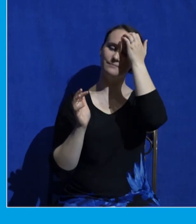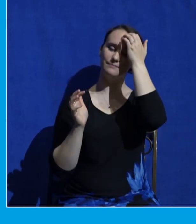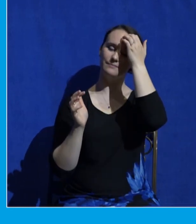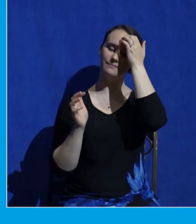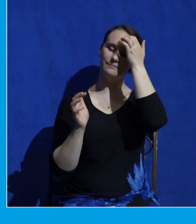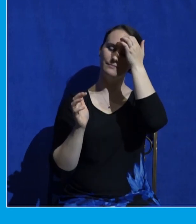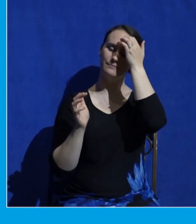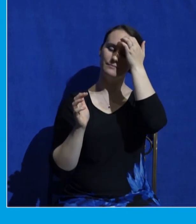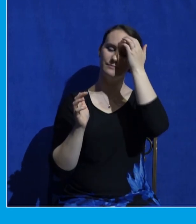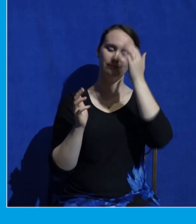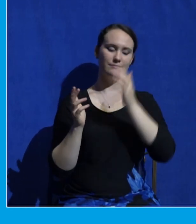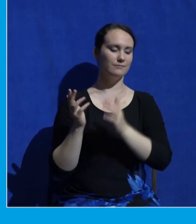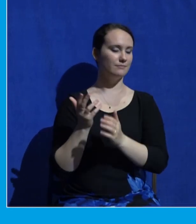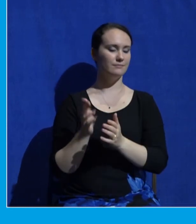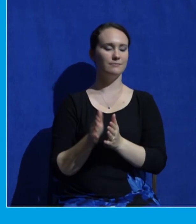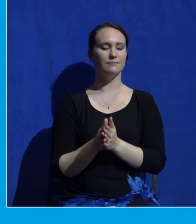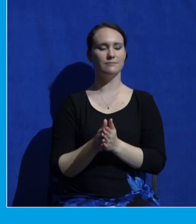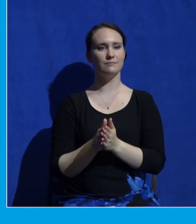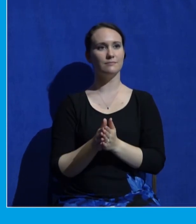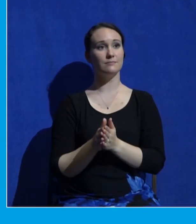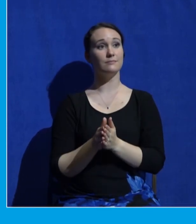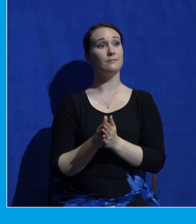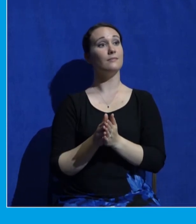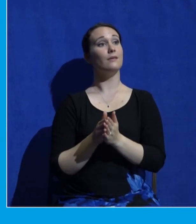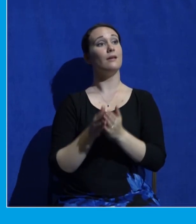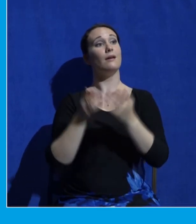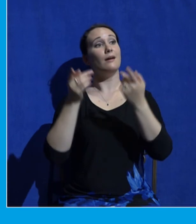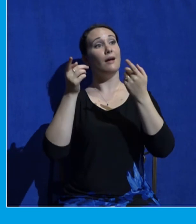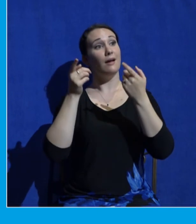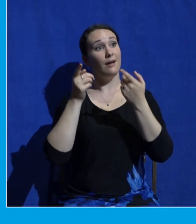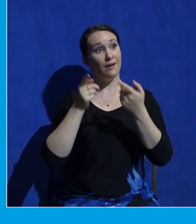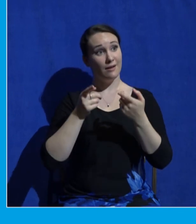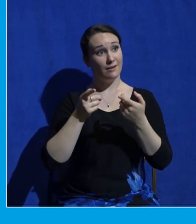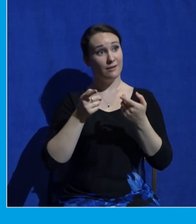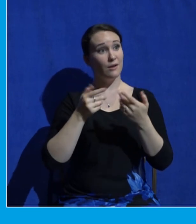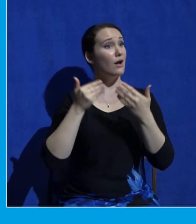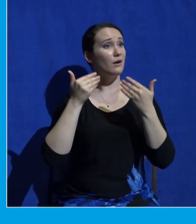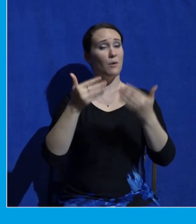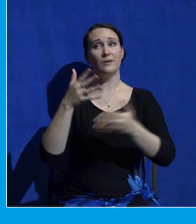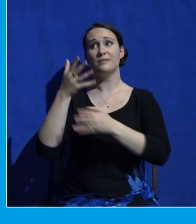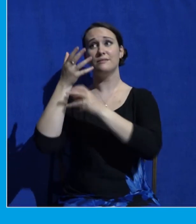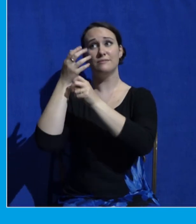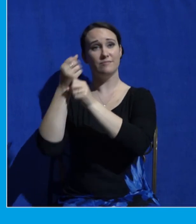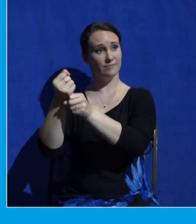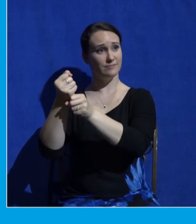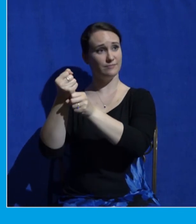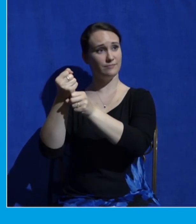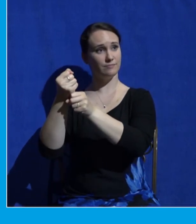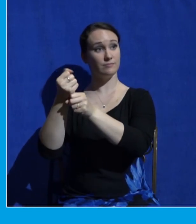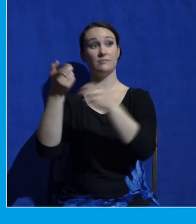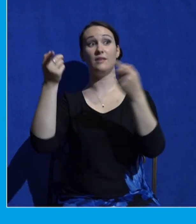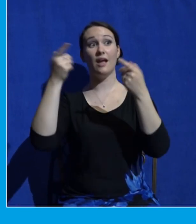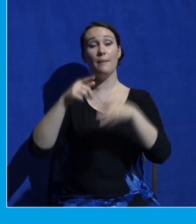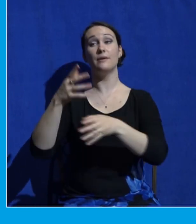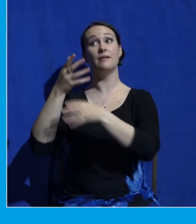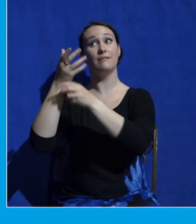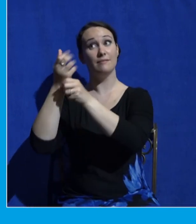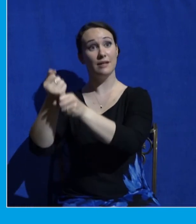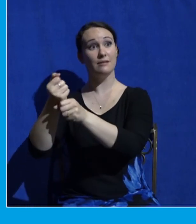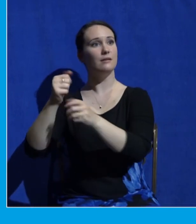oh when you place your faith in him in that way he becomes all of these things to you